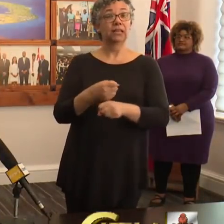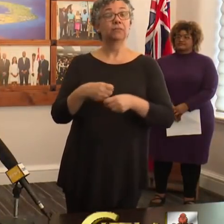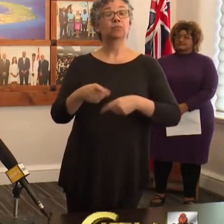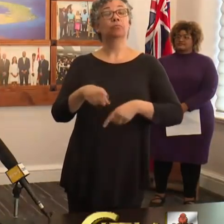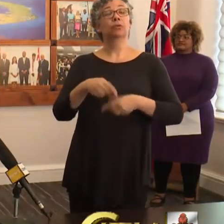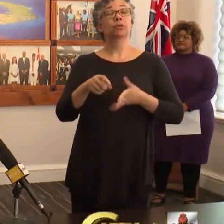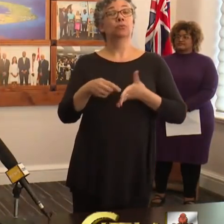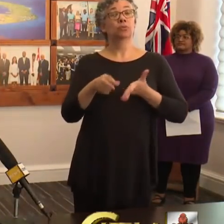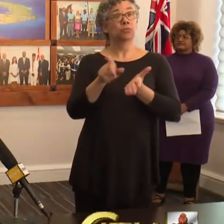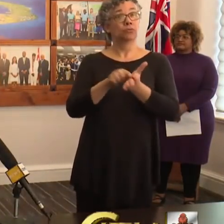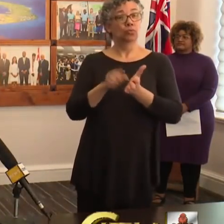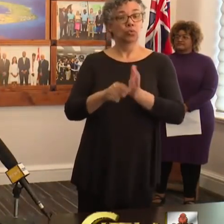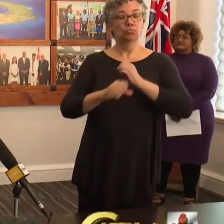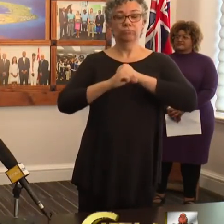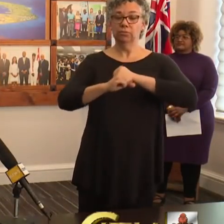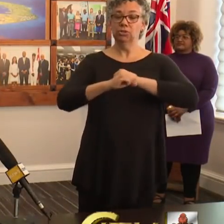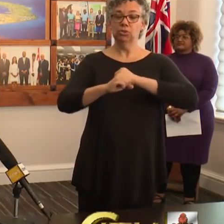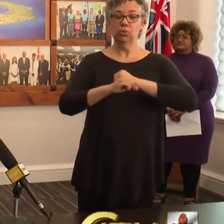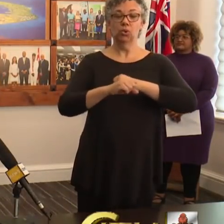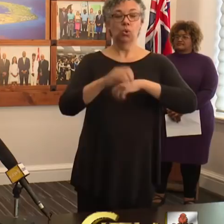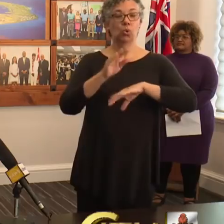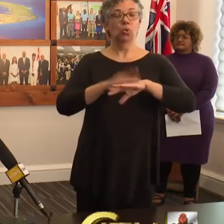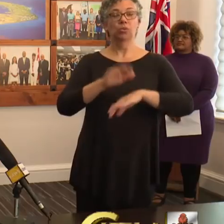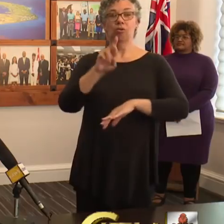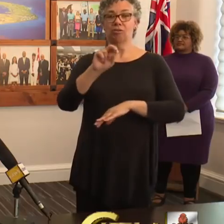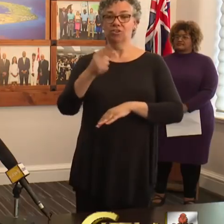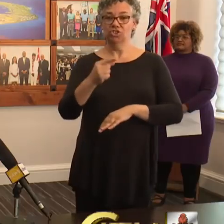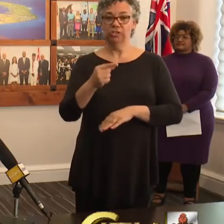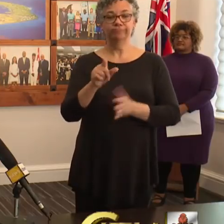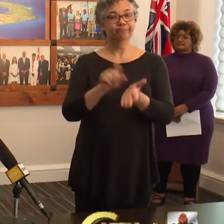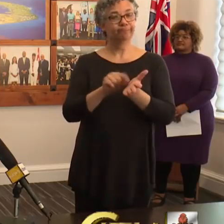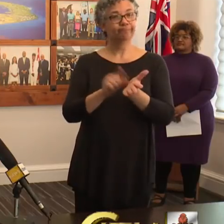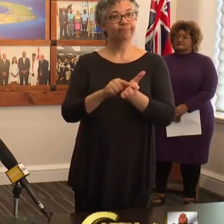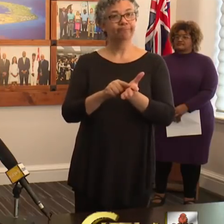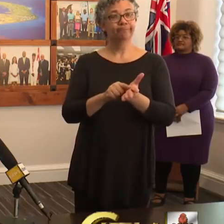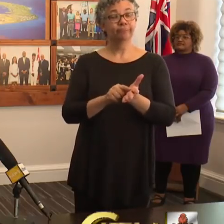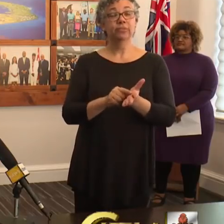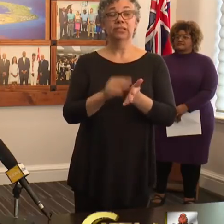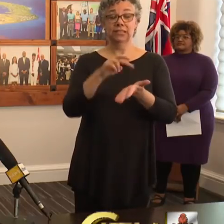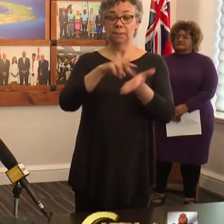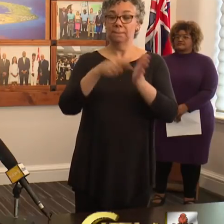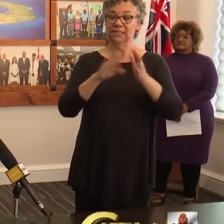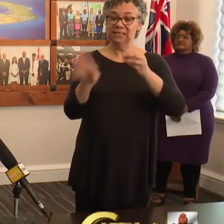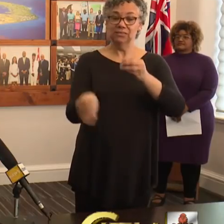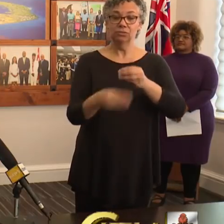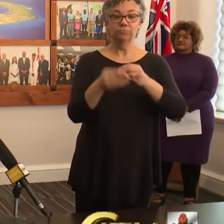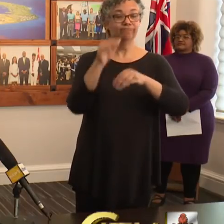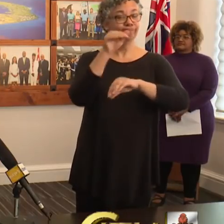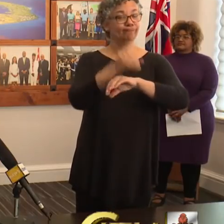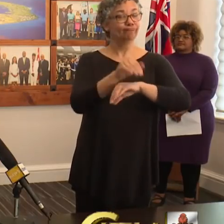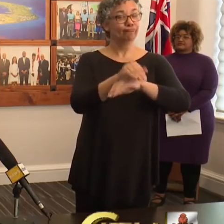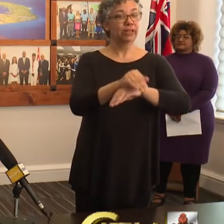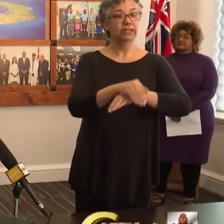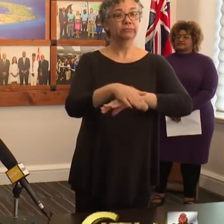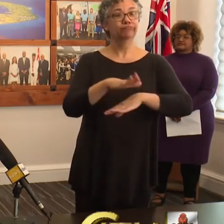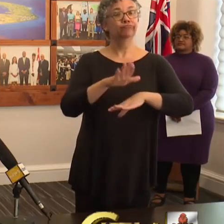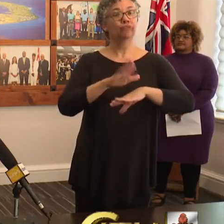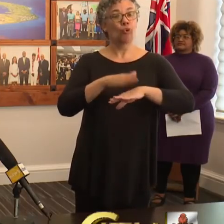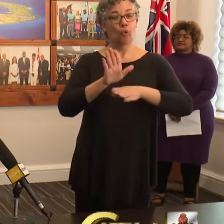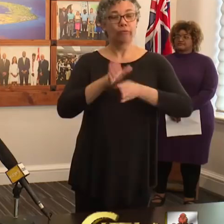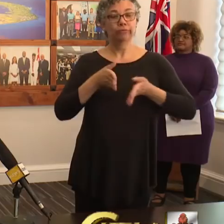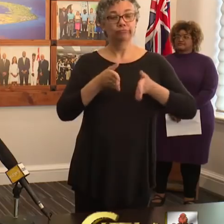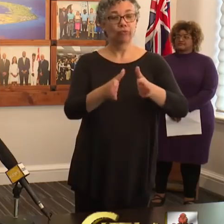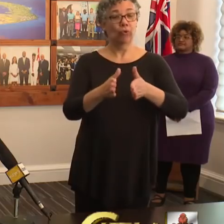the Government of Bermuda Official Gazette. And this means that, in addition to the night-time restrictions which were previously